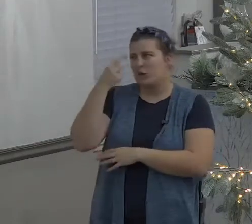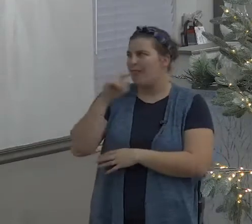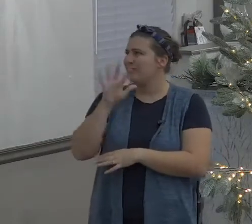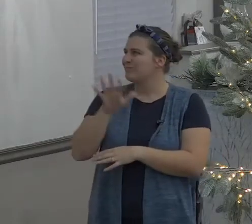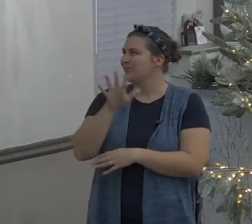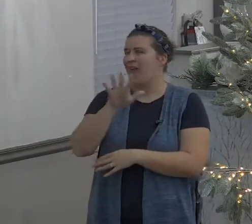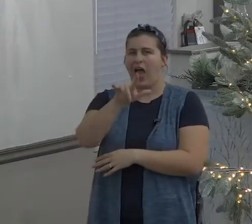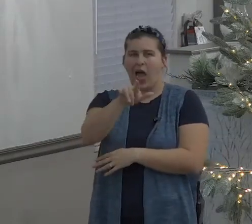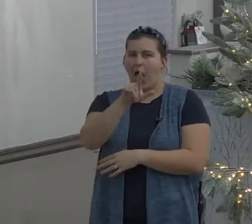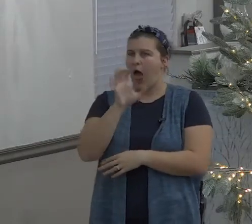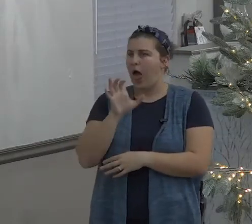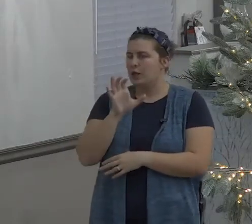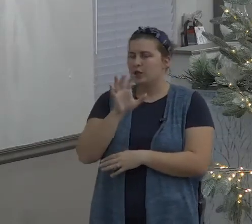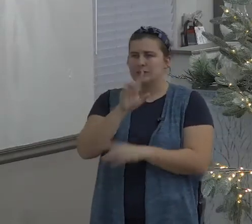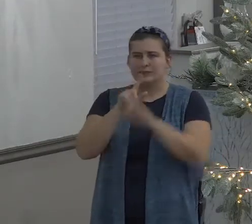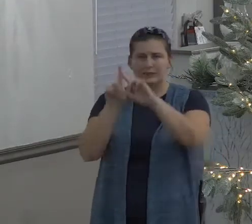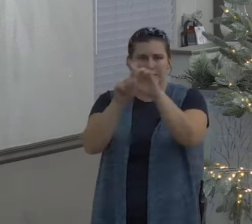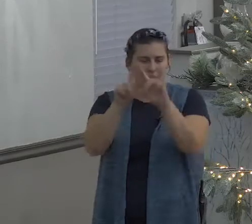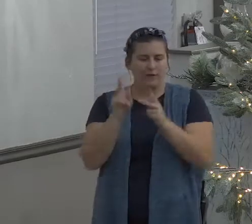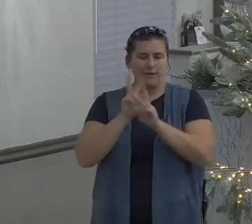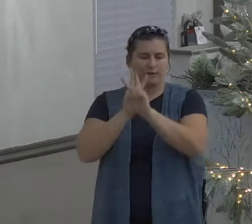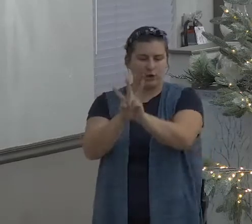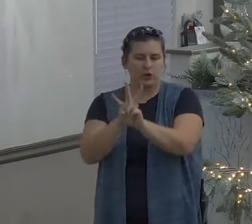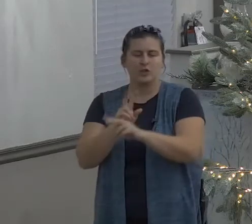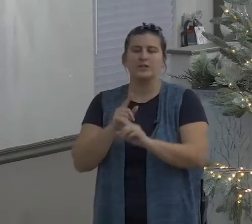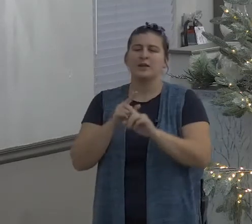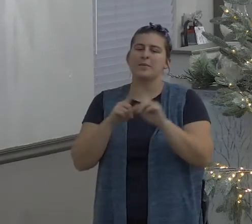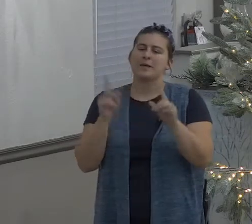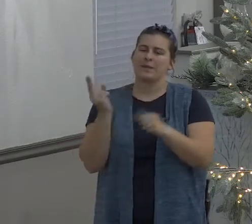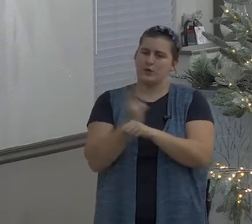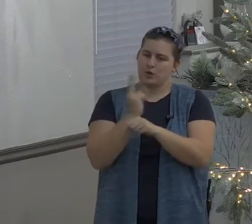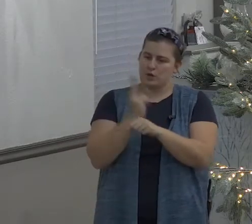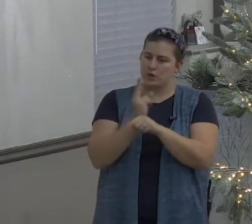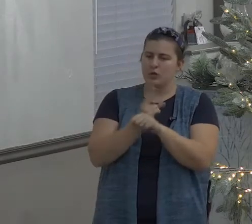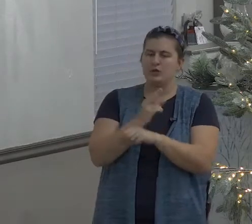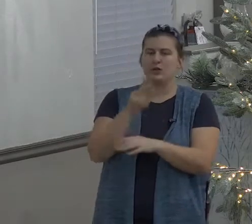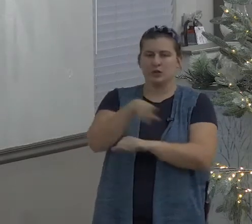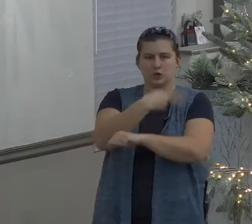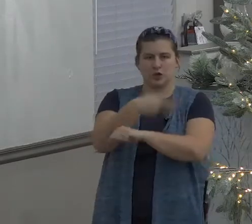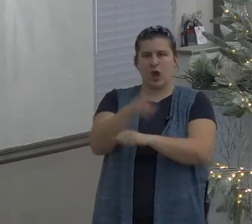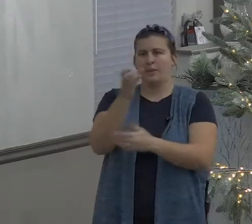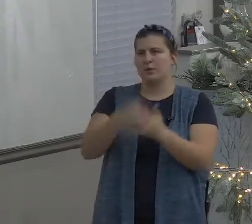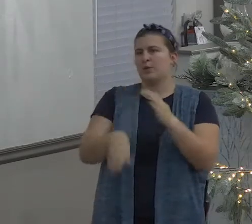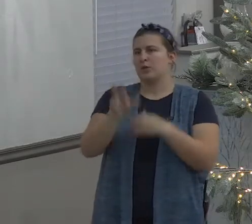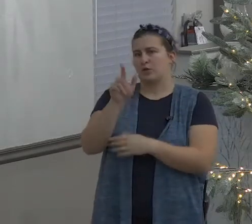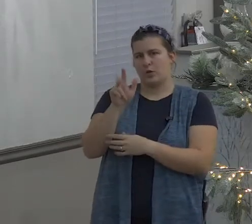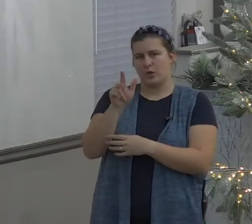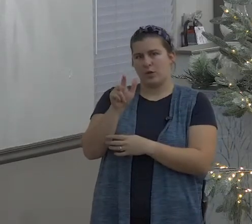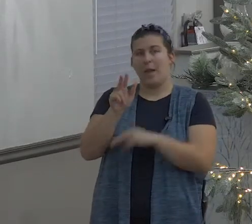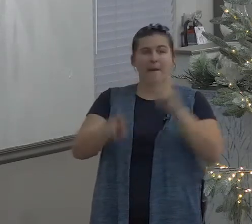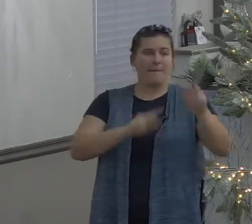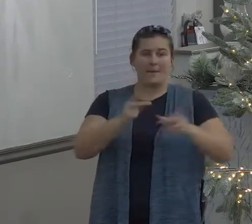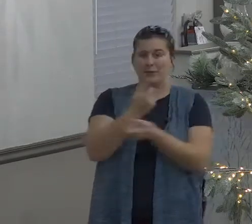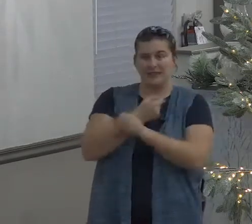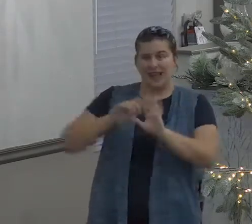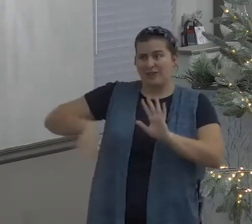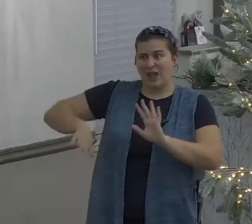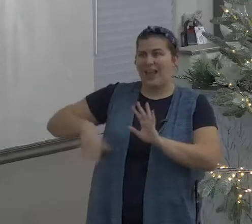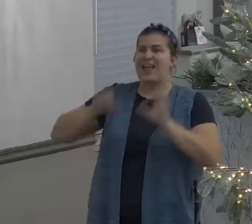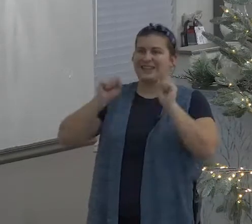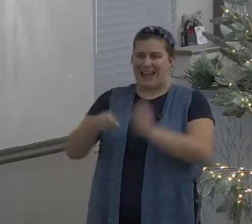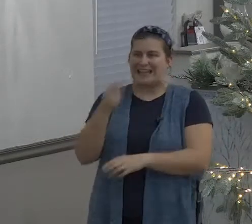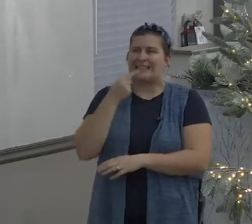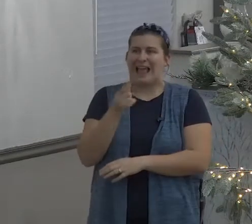recognized and the most often used in funerals I've done probably a hundred funerals in my ministry life